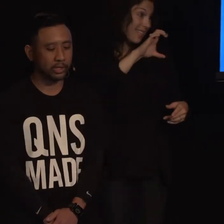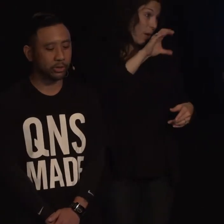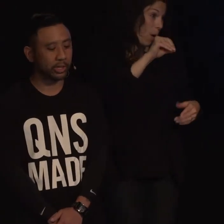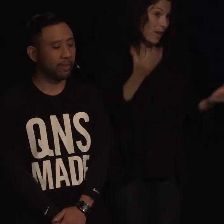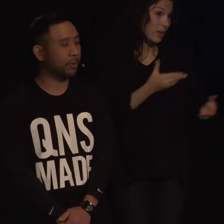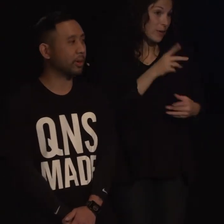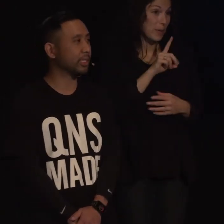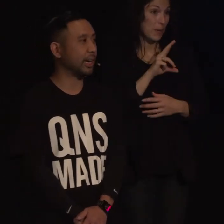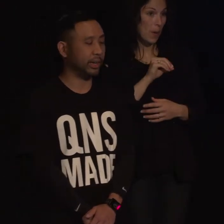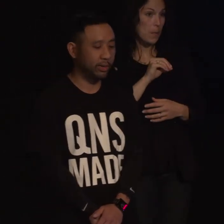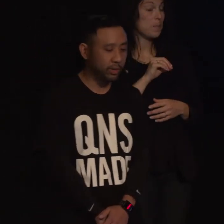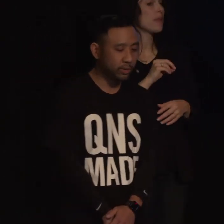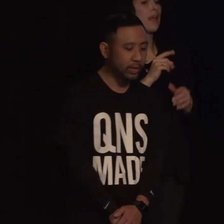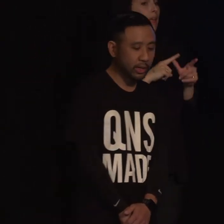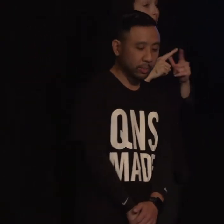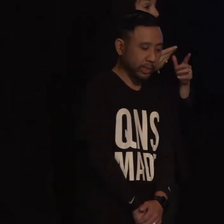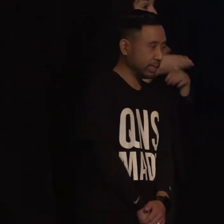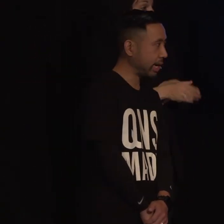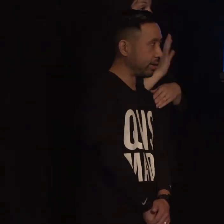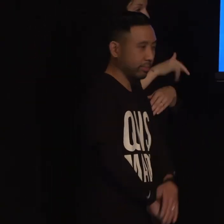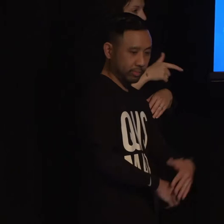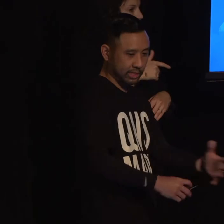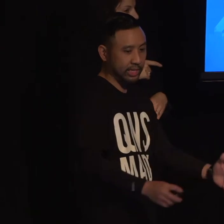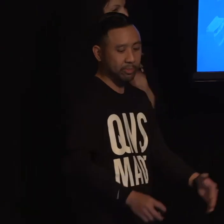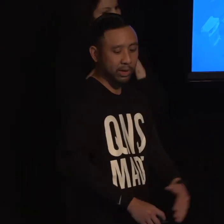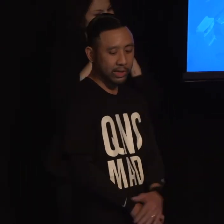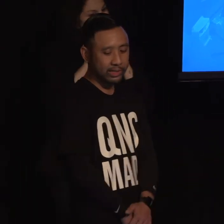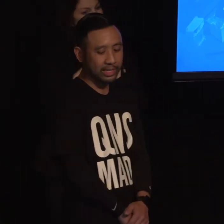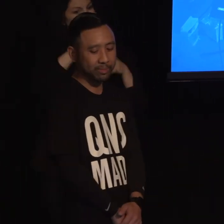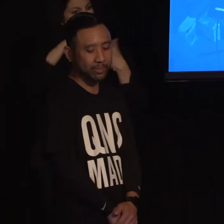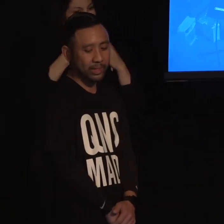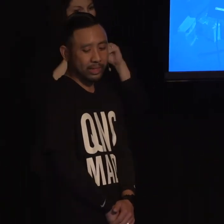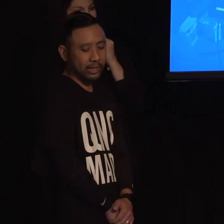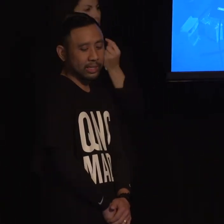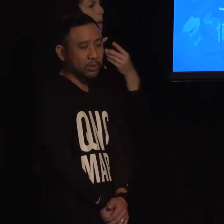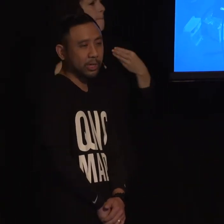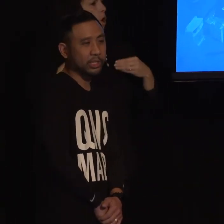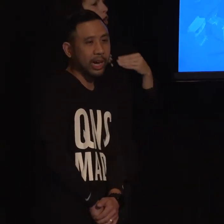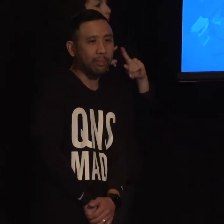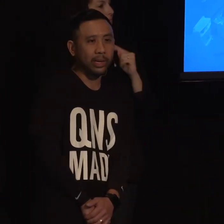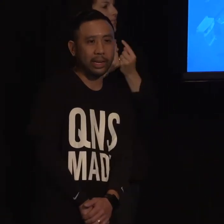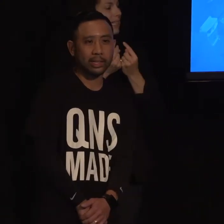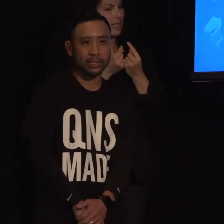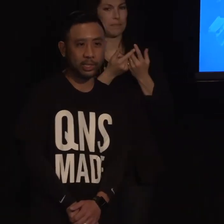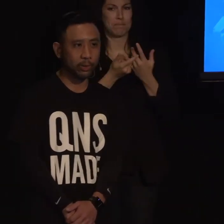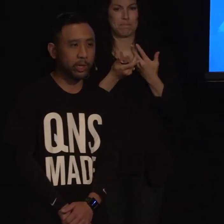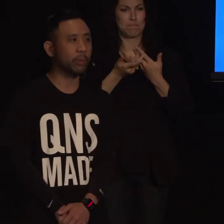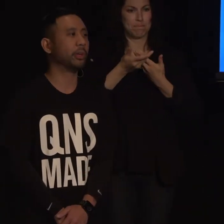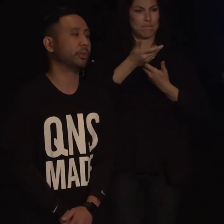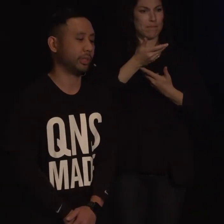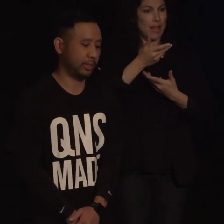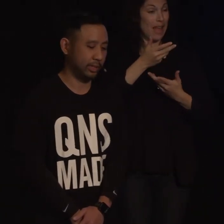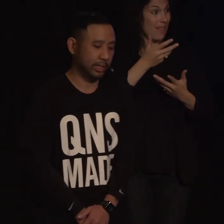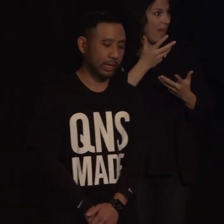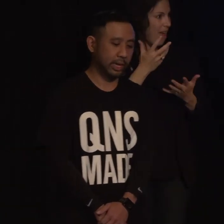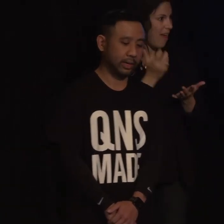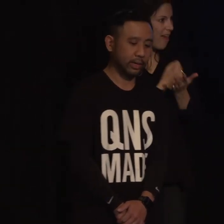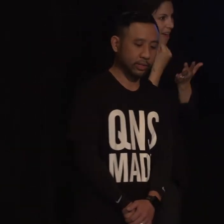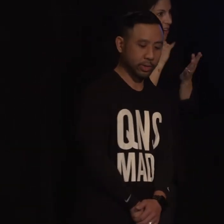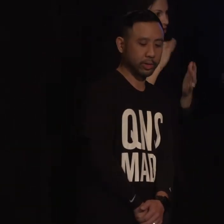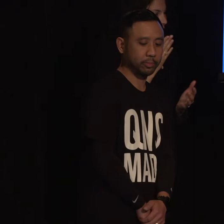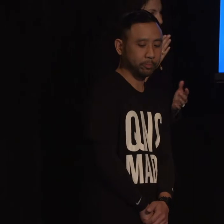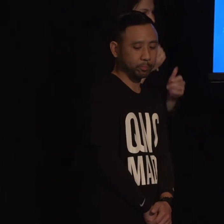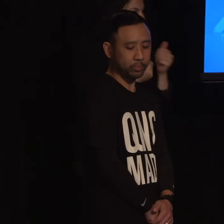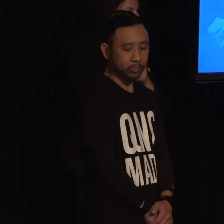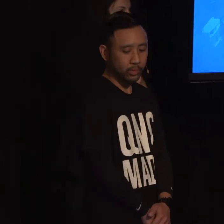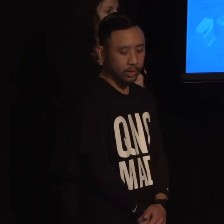and shortly afterwards I got interviewed with the entire team marketing team and I scored a job as a senior media producer at